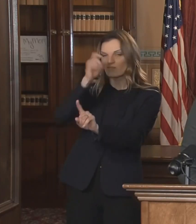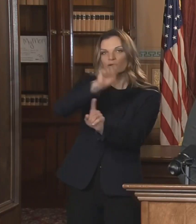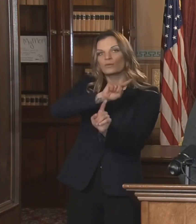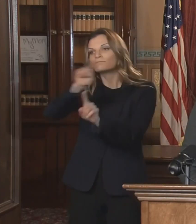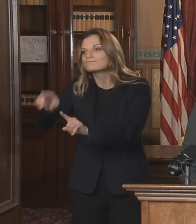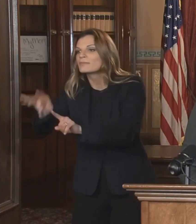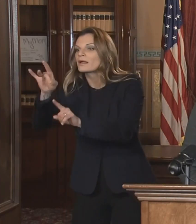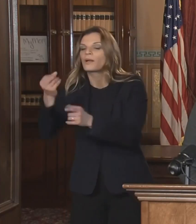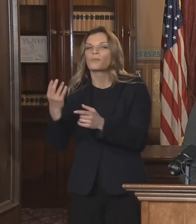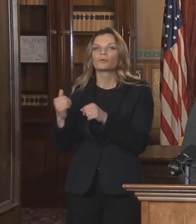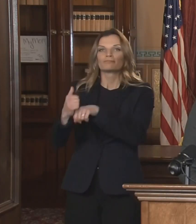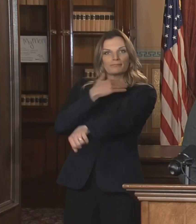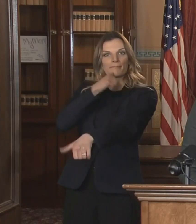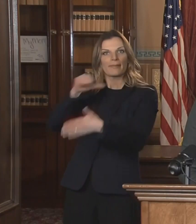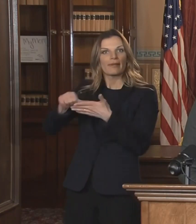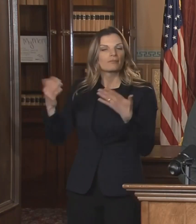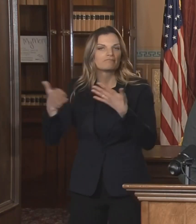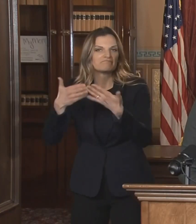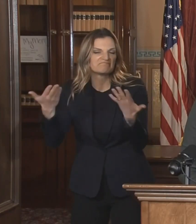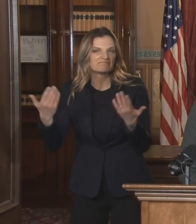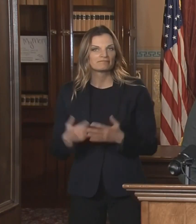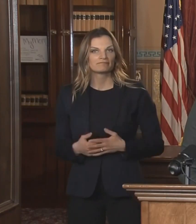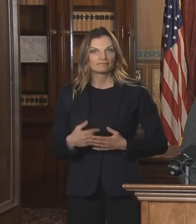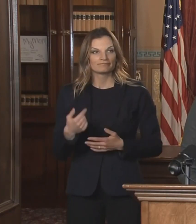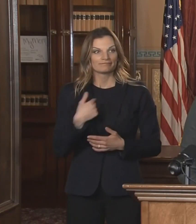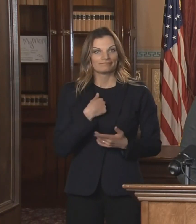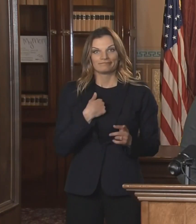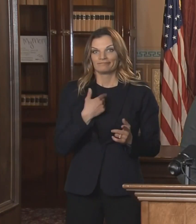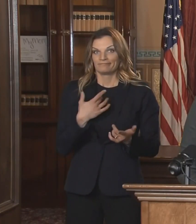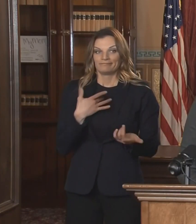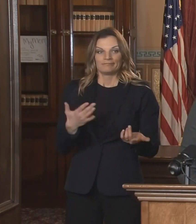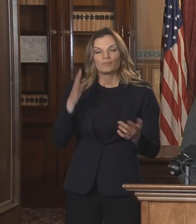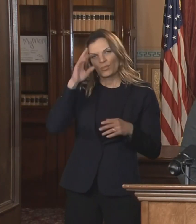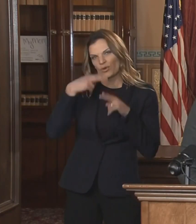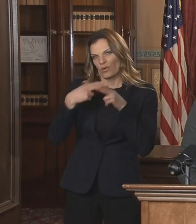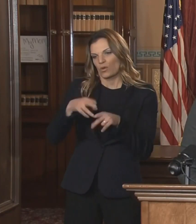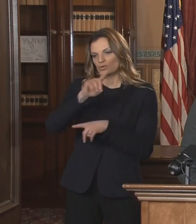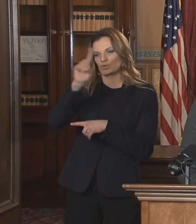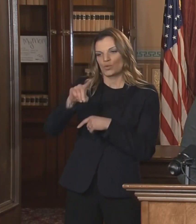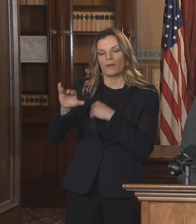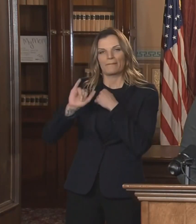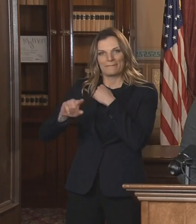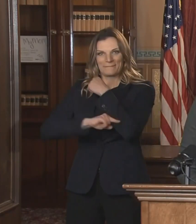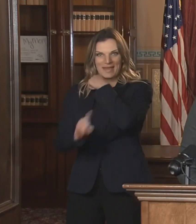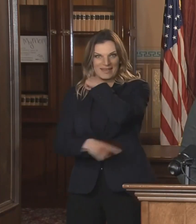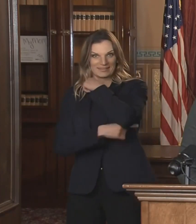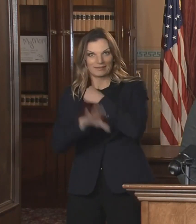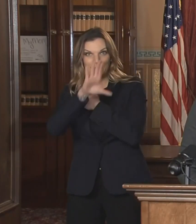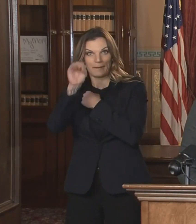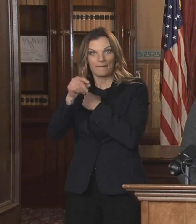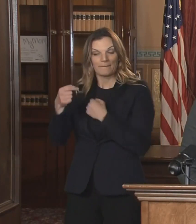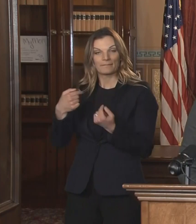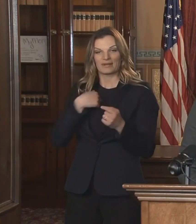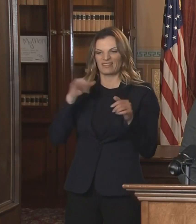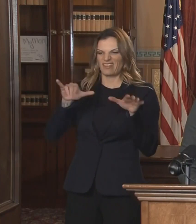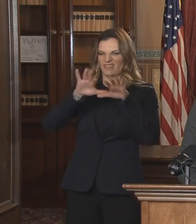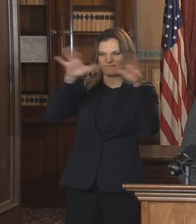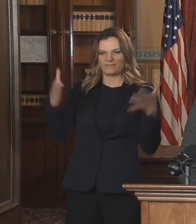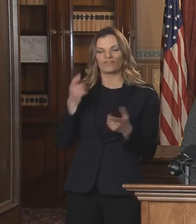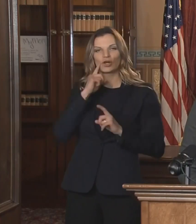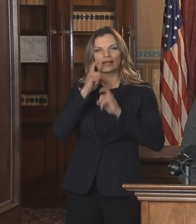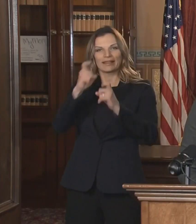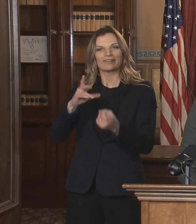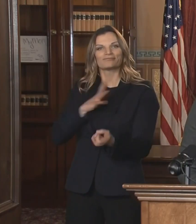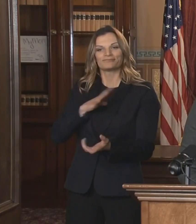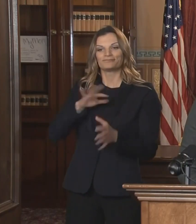I, for one, have sent Detroit Basket Company gift baskets to my sister and